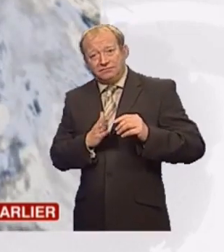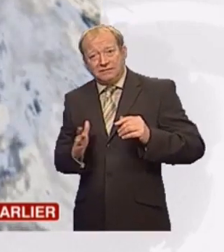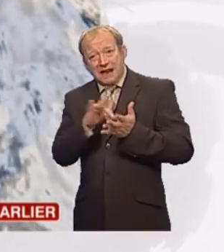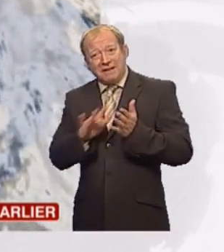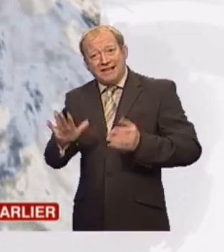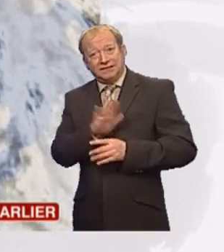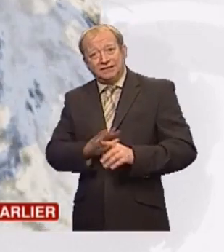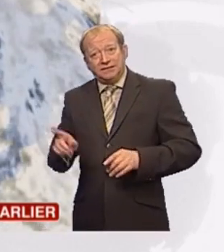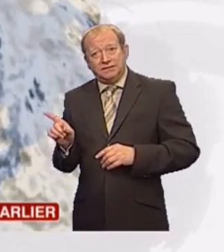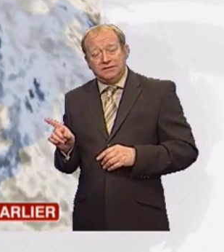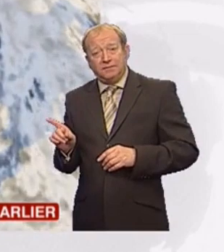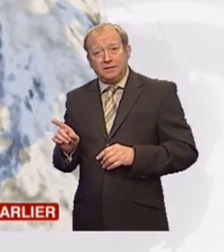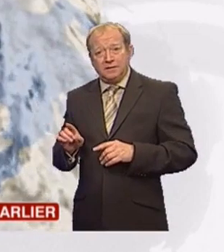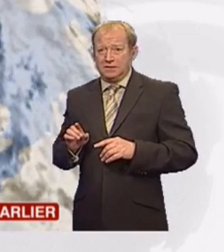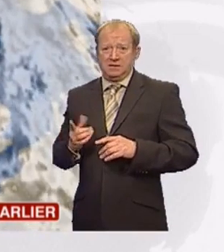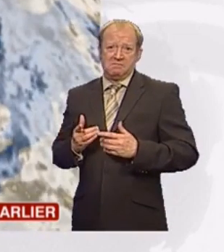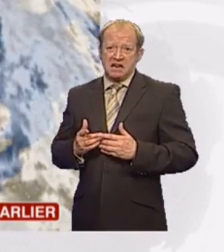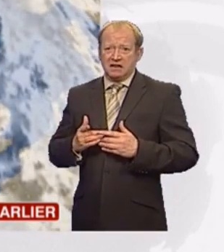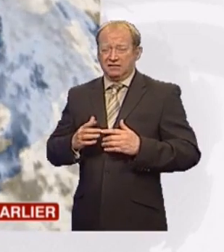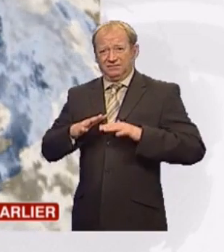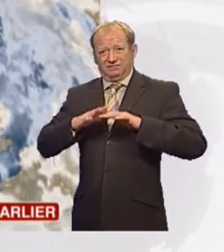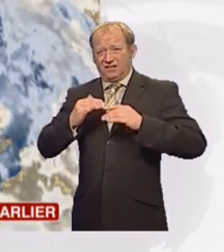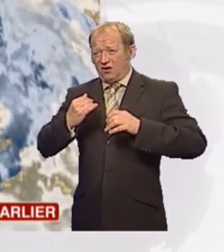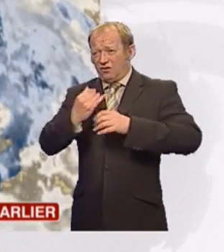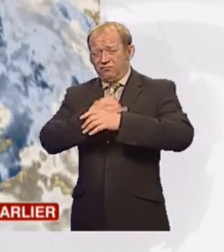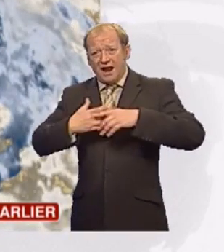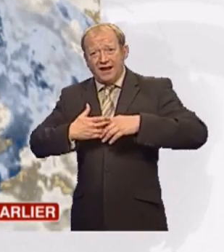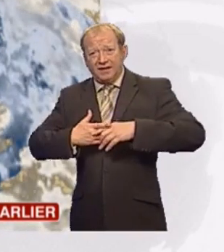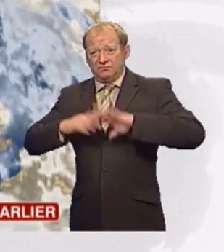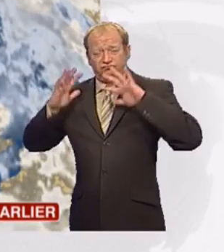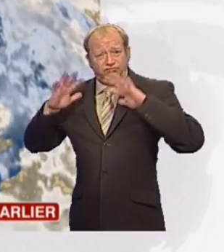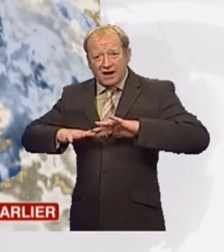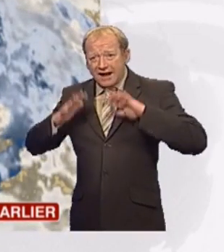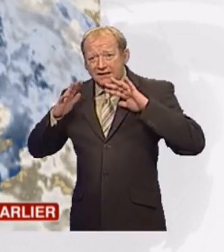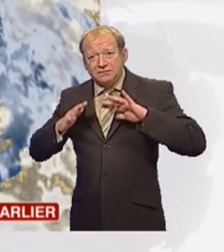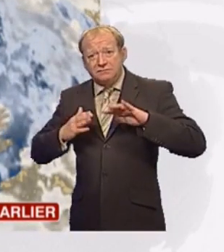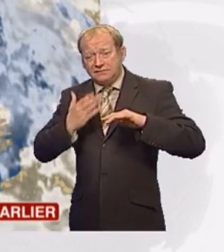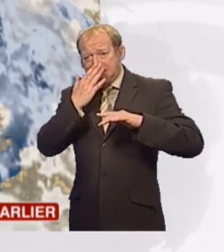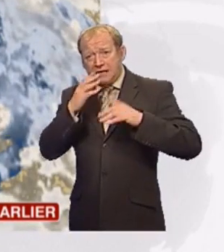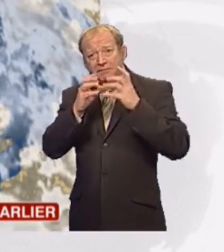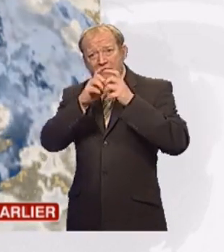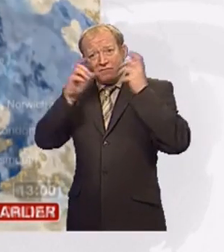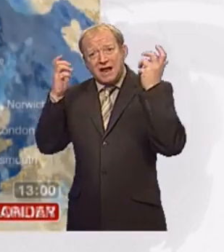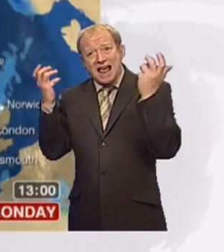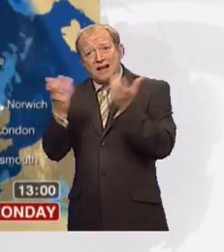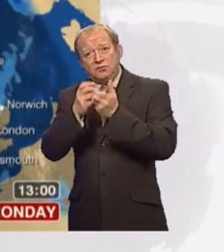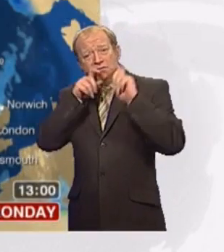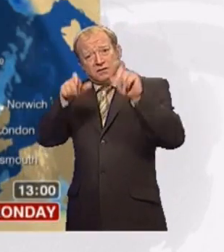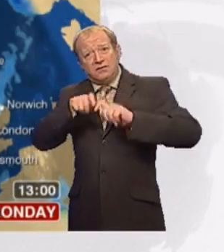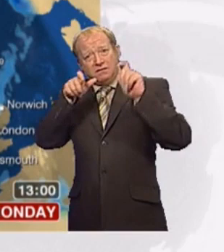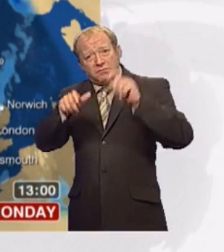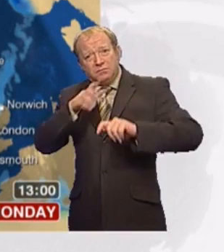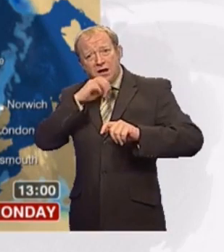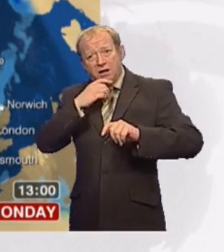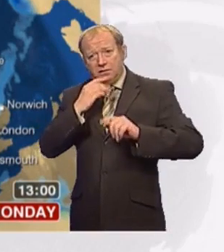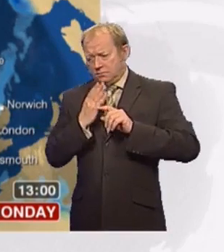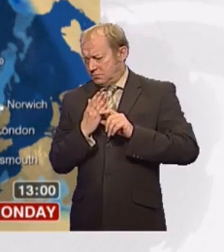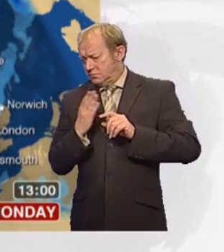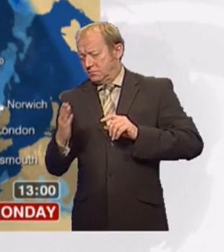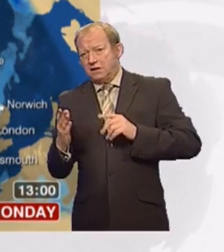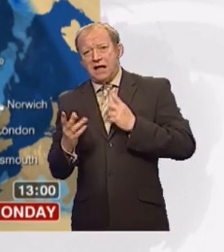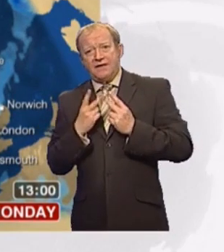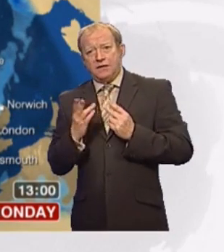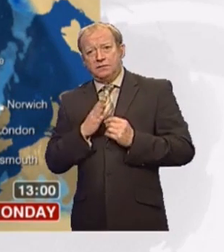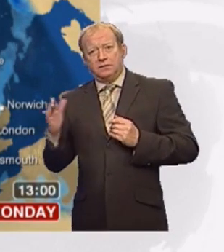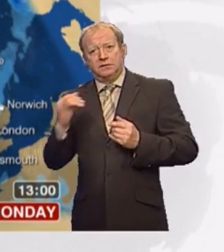and the southeast through this morning has been a very murky and a rainy one, and it looks as though the cloud's here to stay for quite some time. Other areas of the country, however,